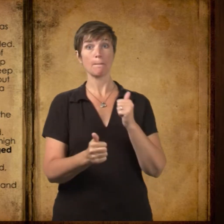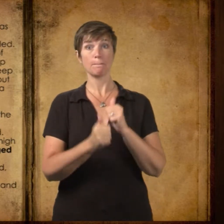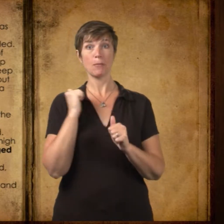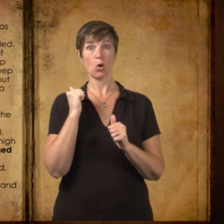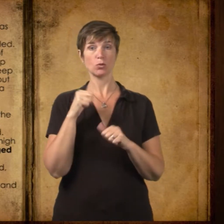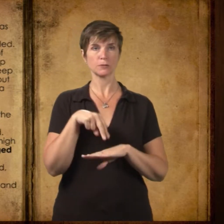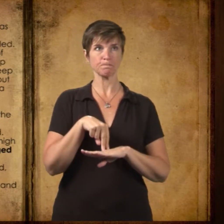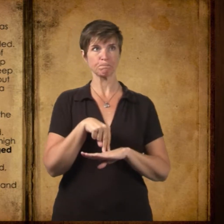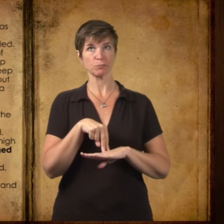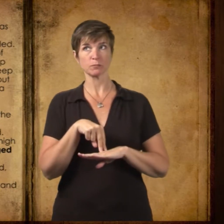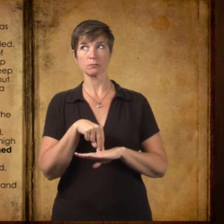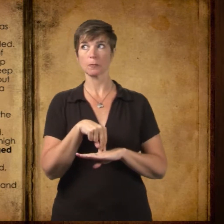lips, not looking around.